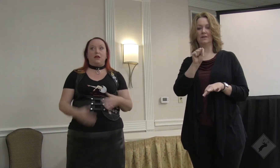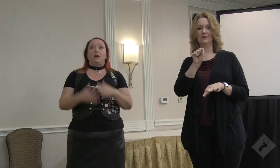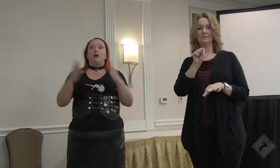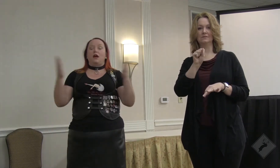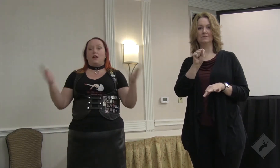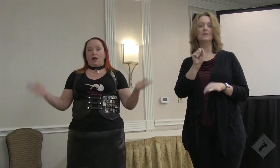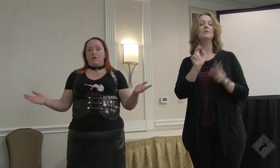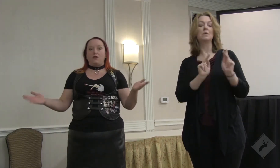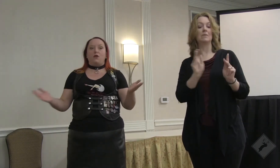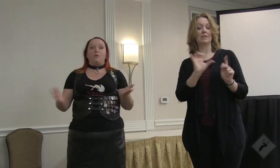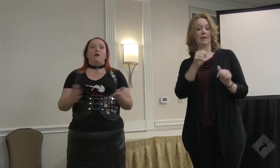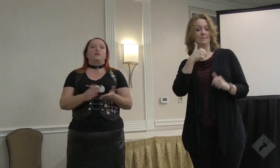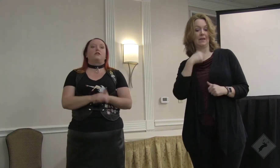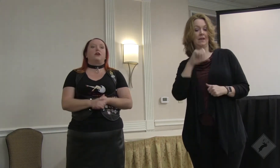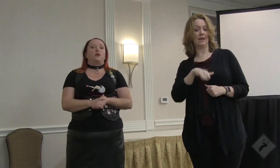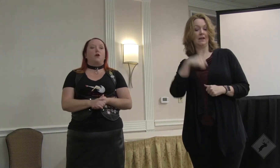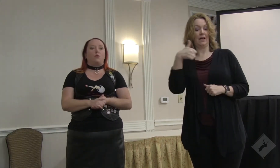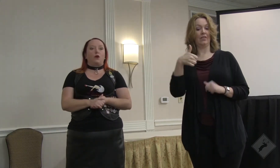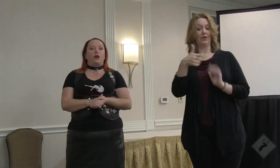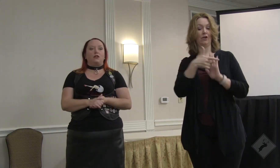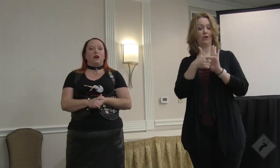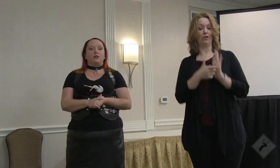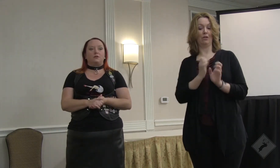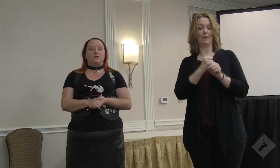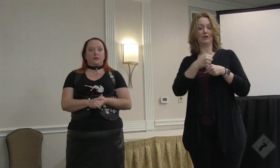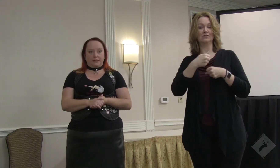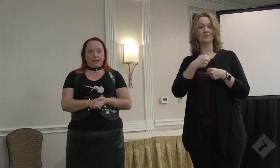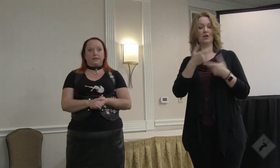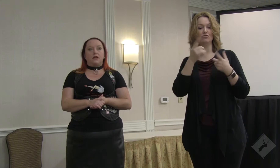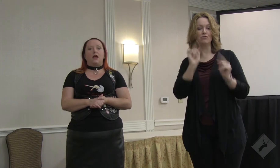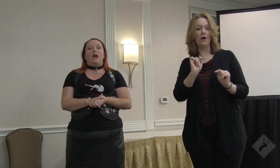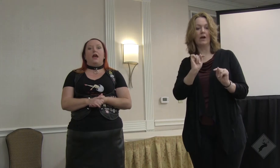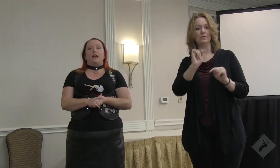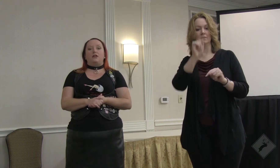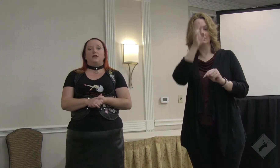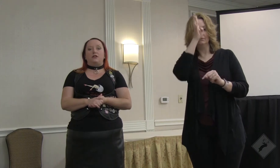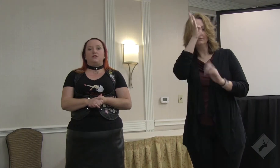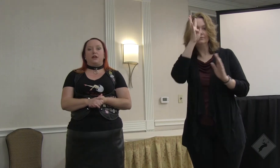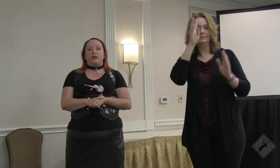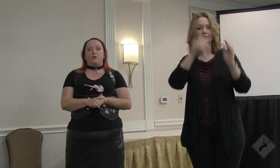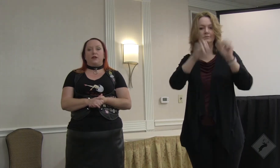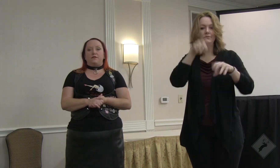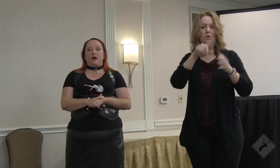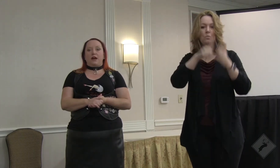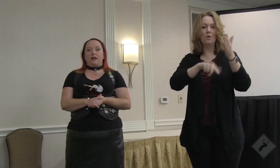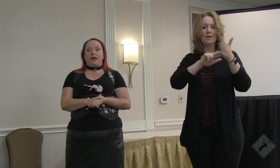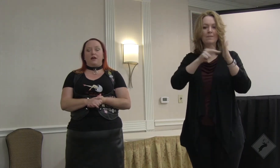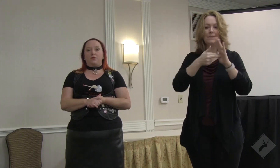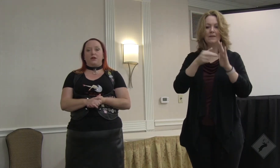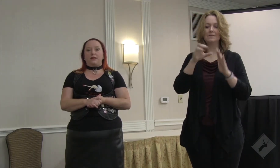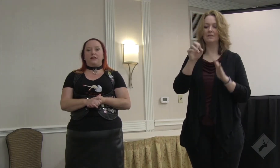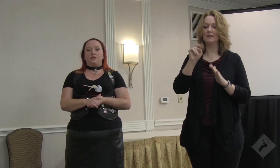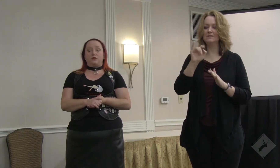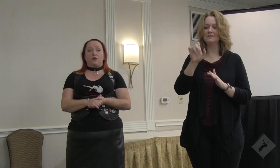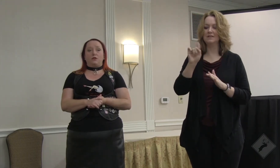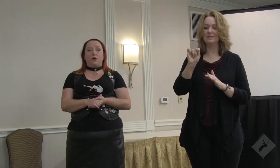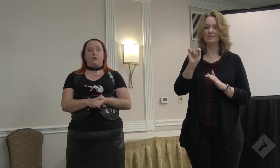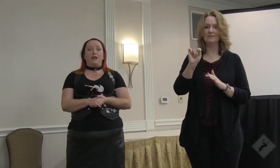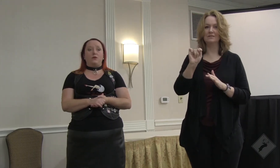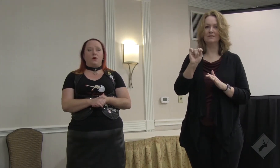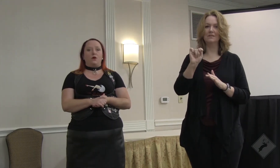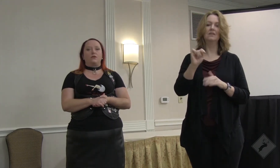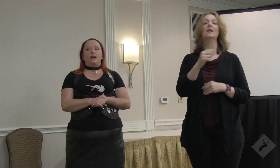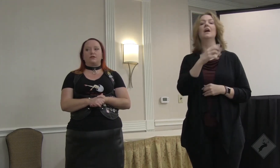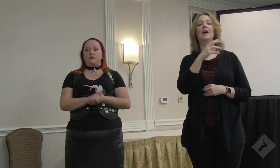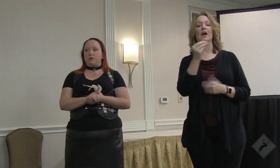like me, and a lot of other lawmakers out there are working on the concept of consent, and looking to get it redefined and put into what's called the